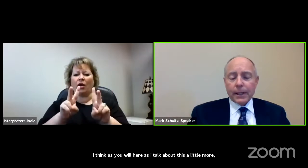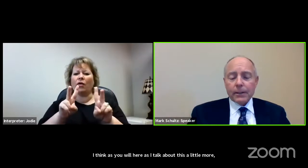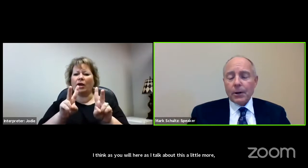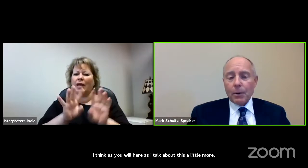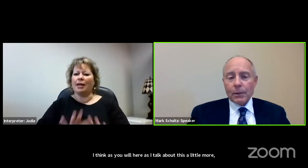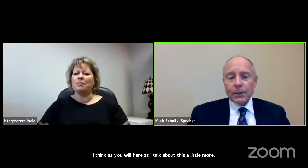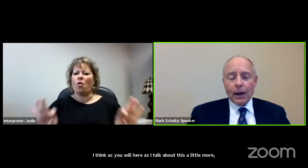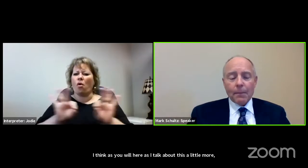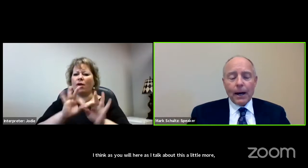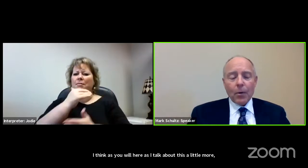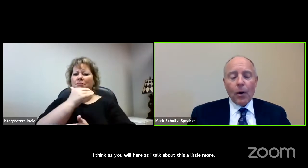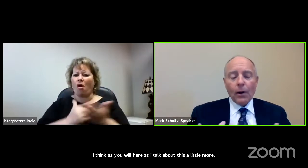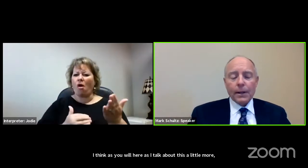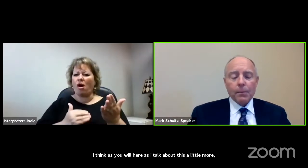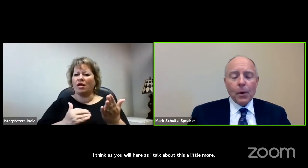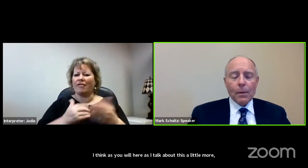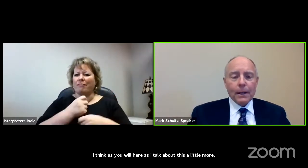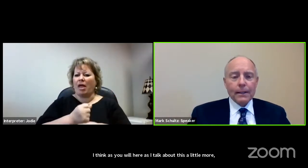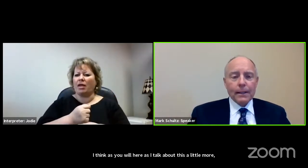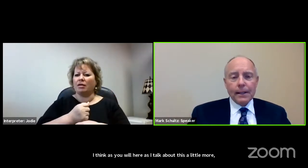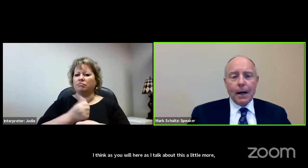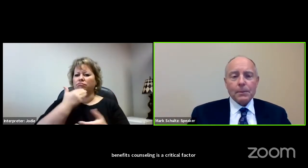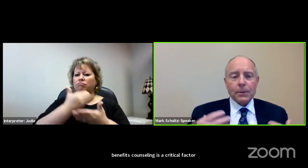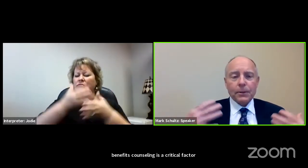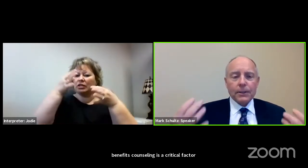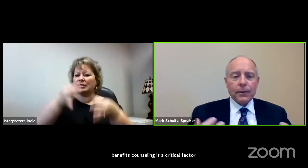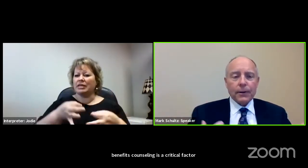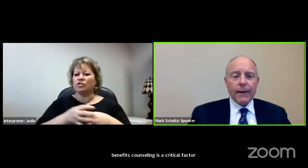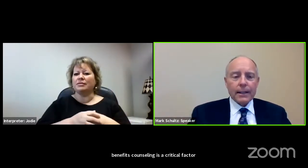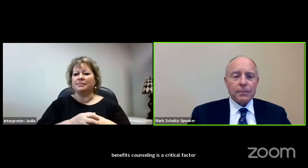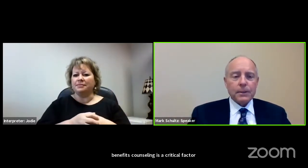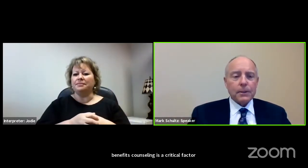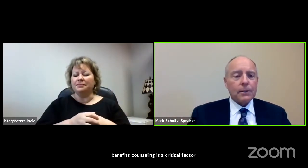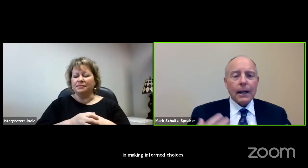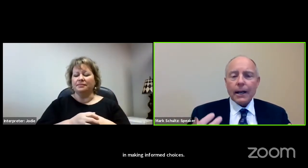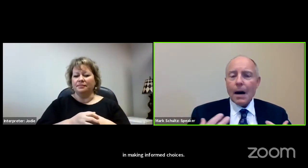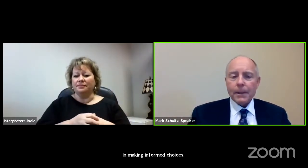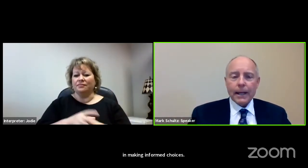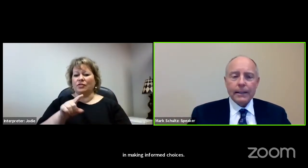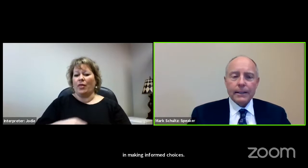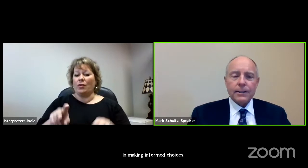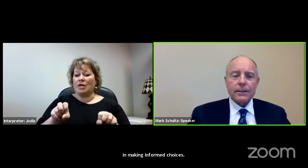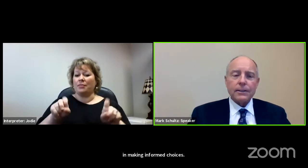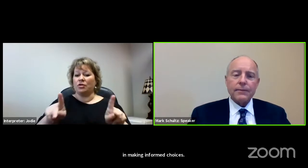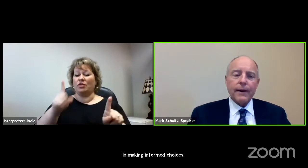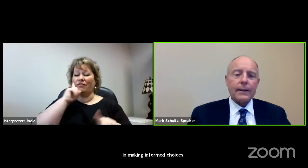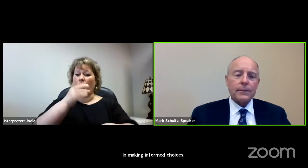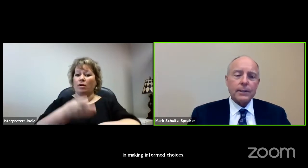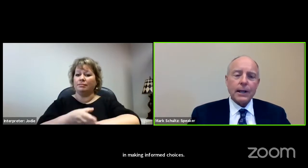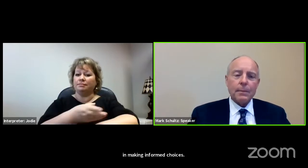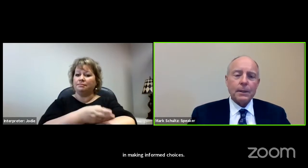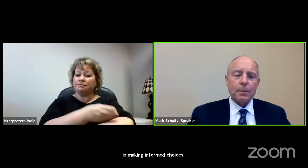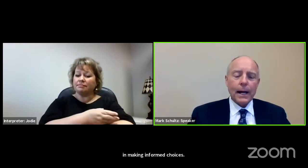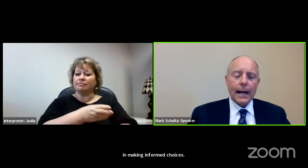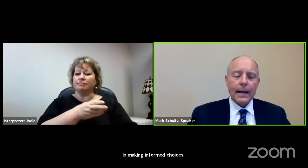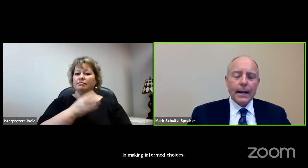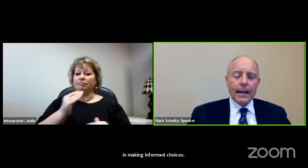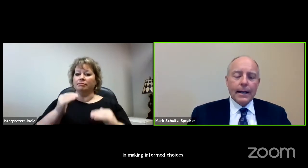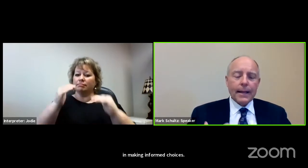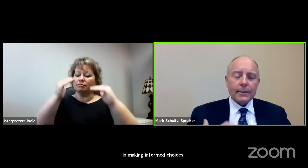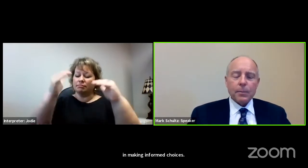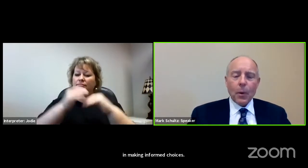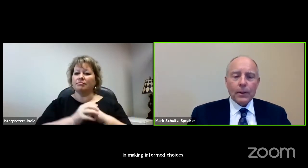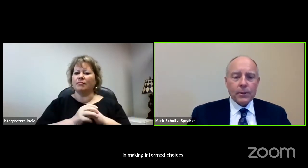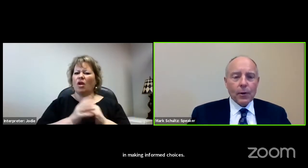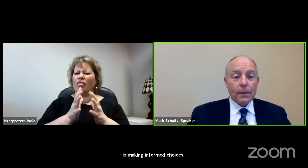particularly when we talk about quality employment and opportunities for advancement. There are a lot of complicated decisions and factors that come into play.